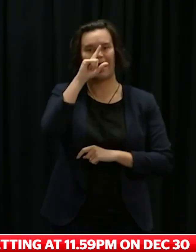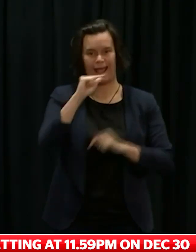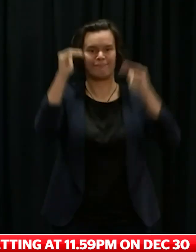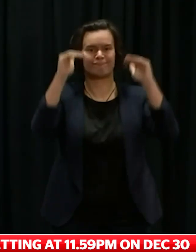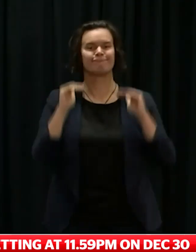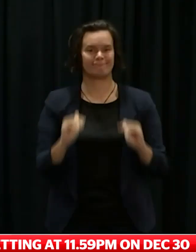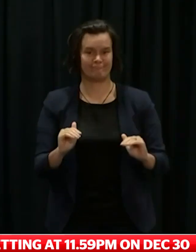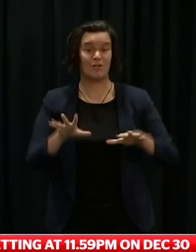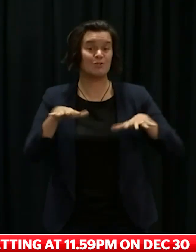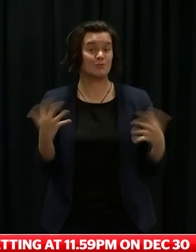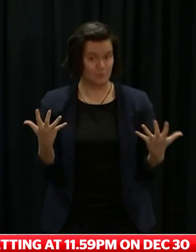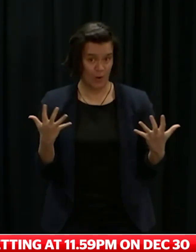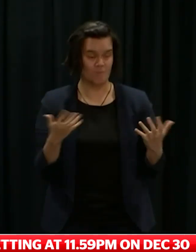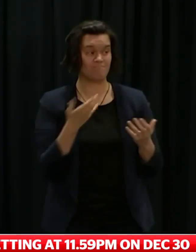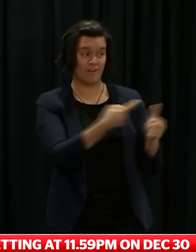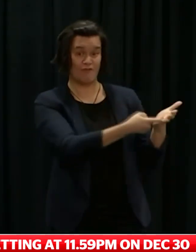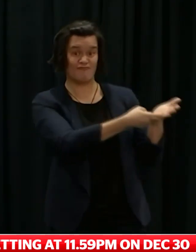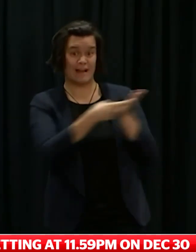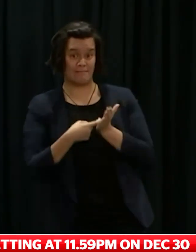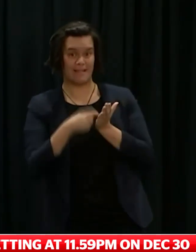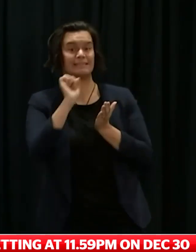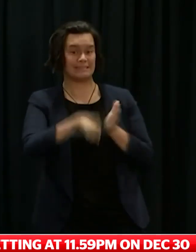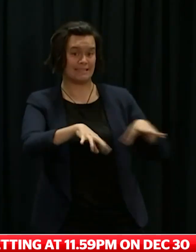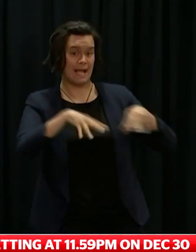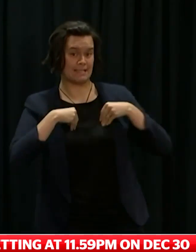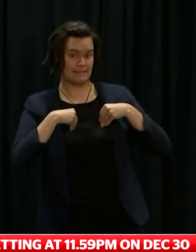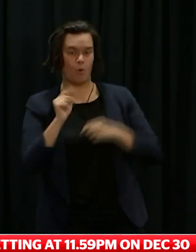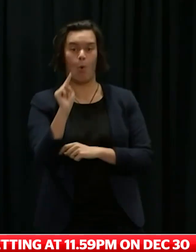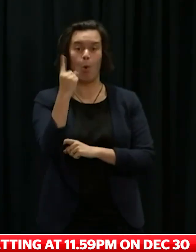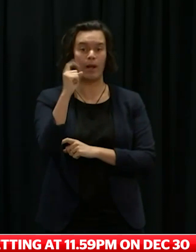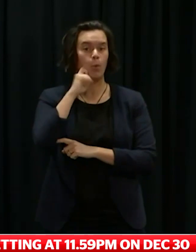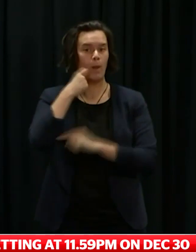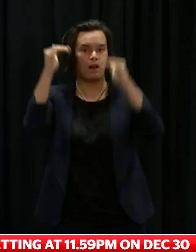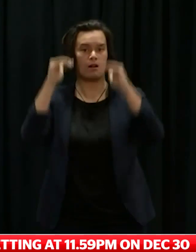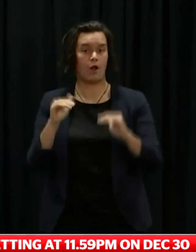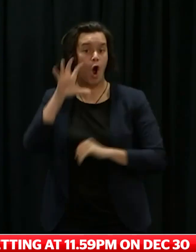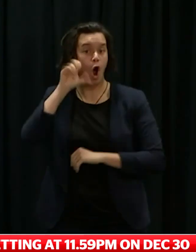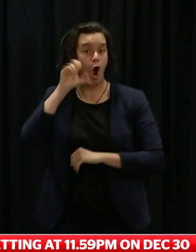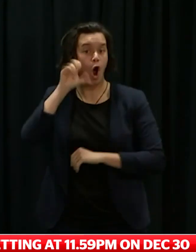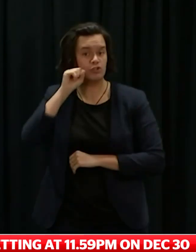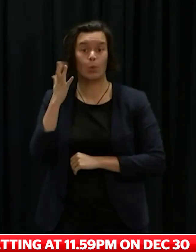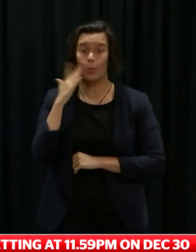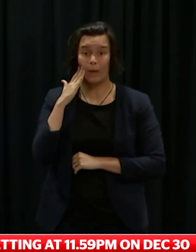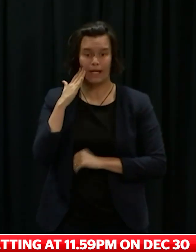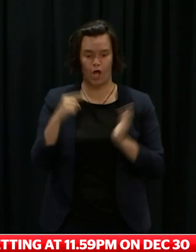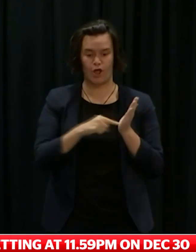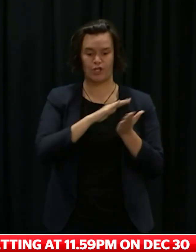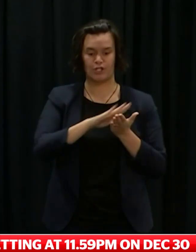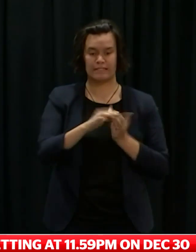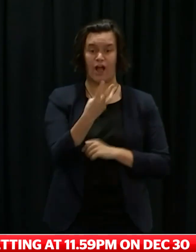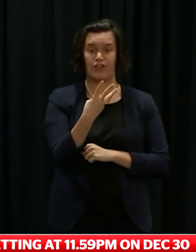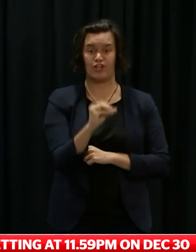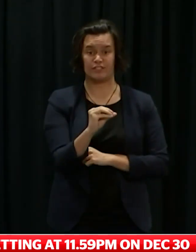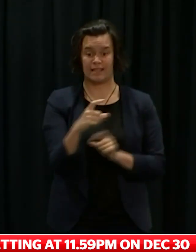Cabinet has decided on the recommendation of the Director-General to move Auckland to Orange at 11.59pm on